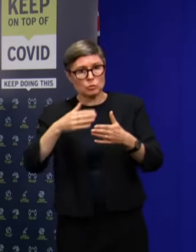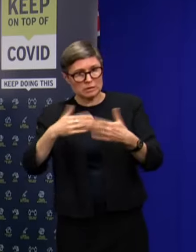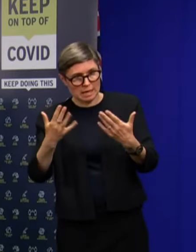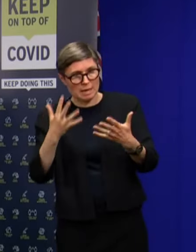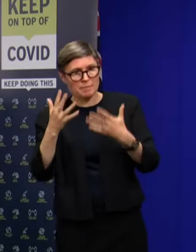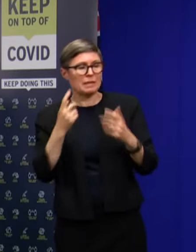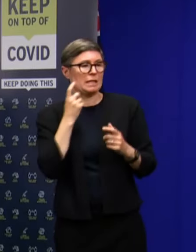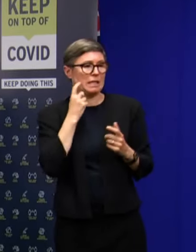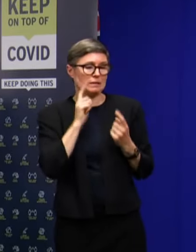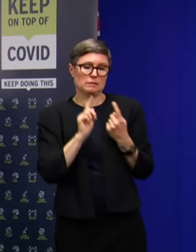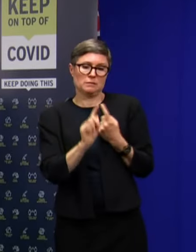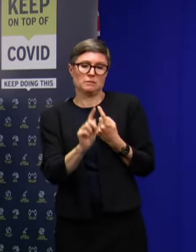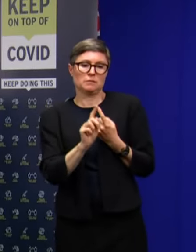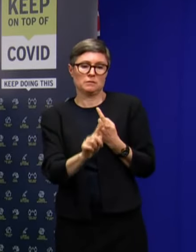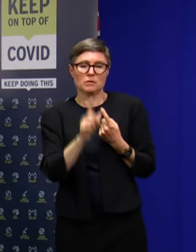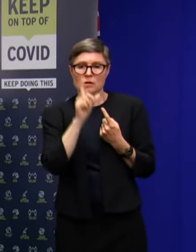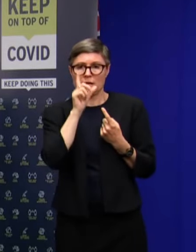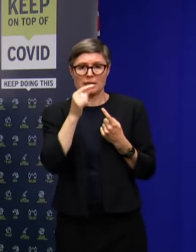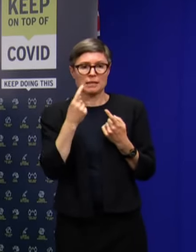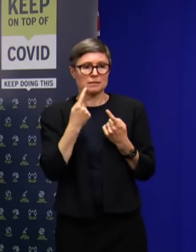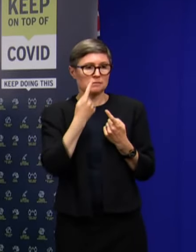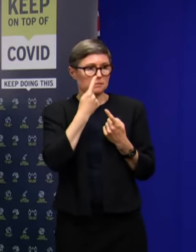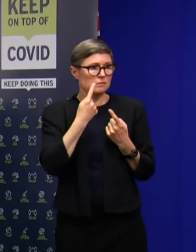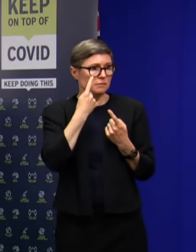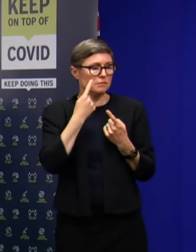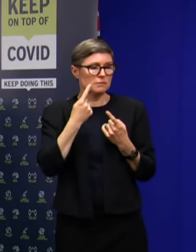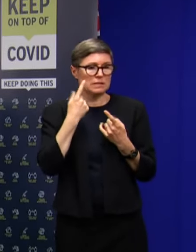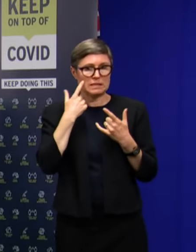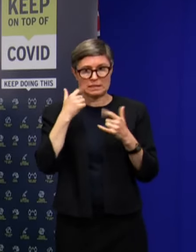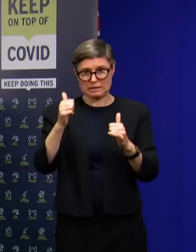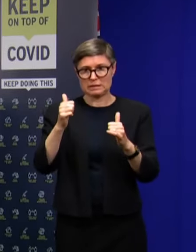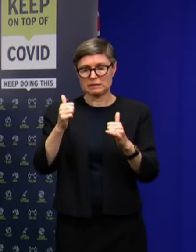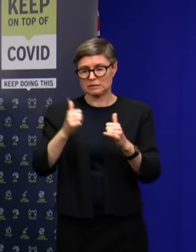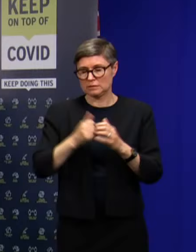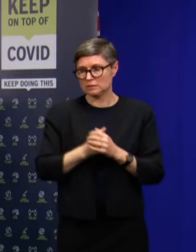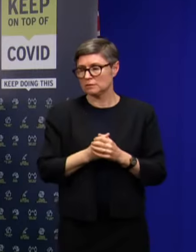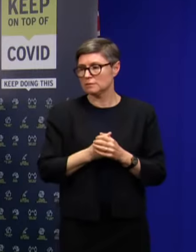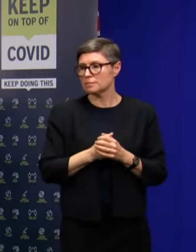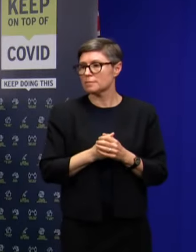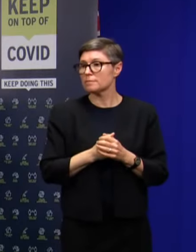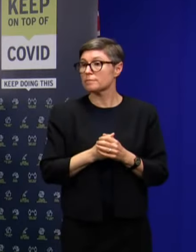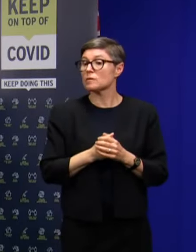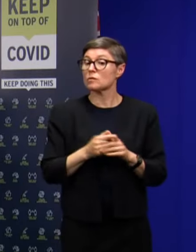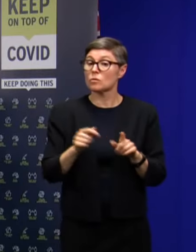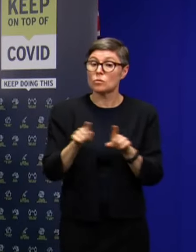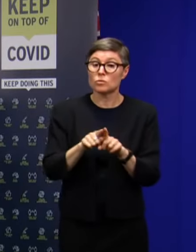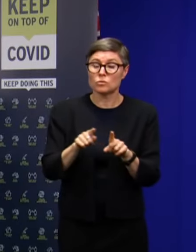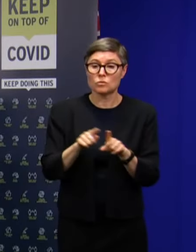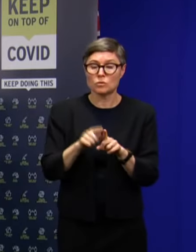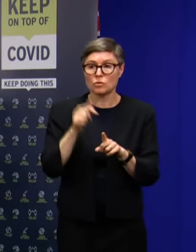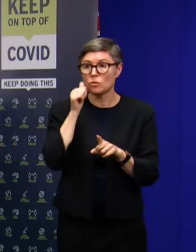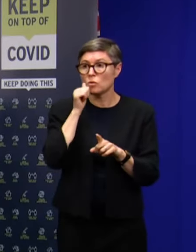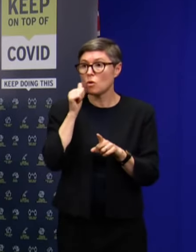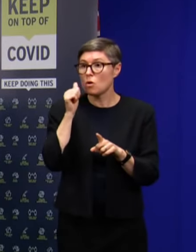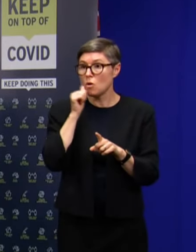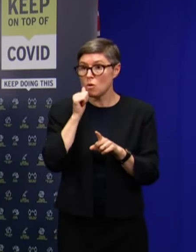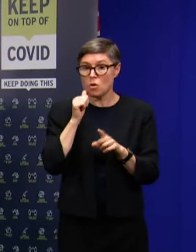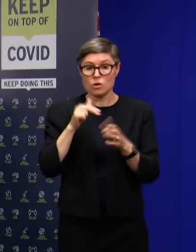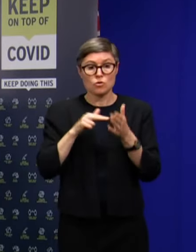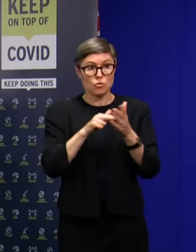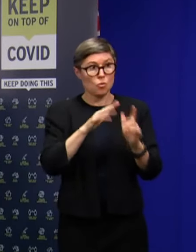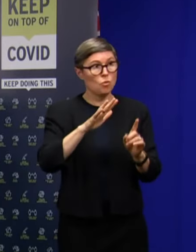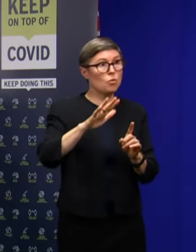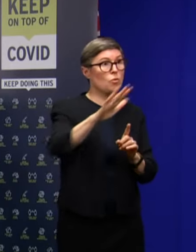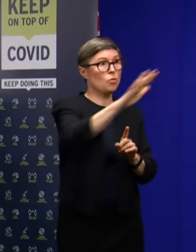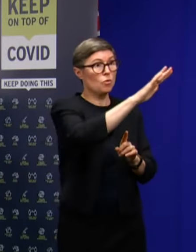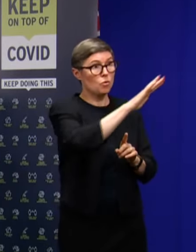access for testing in the northern suburbs. And we know that the vaccination rate in the northern